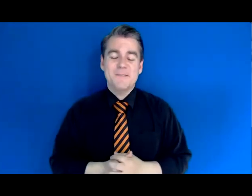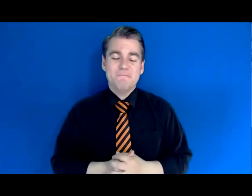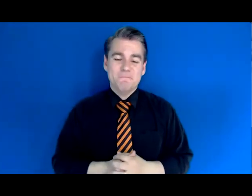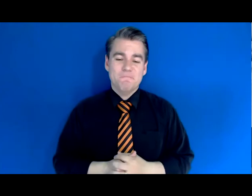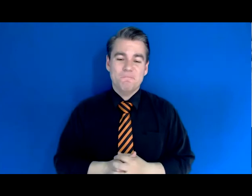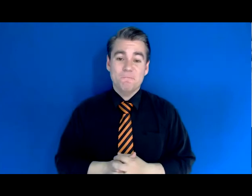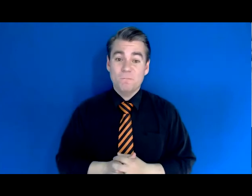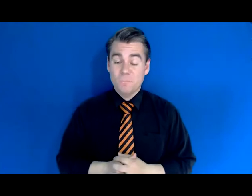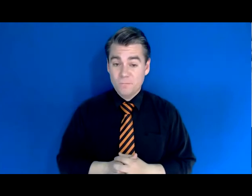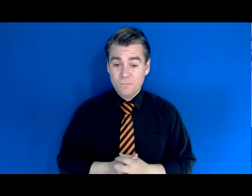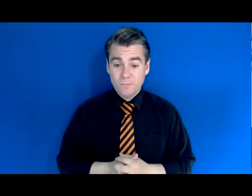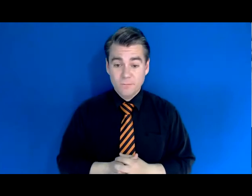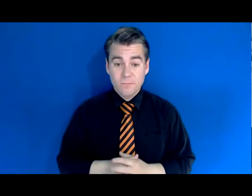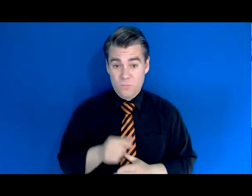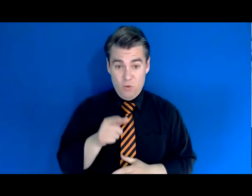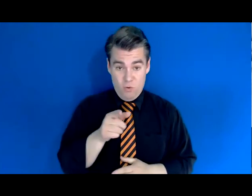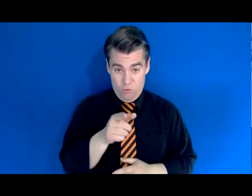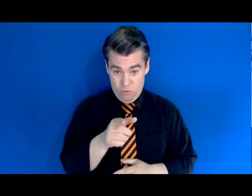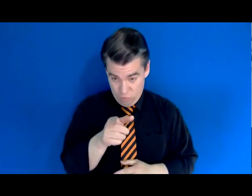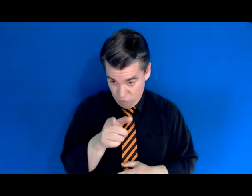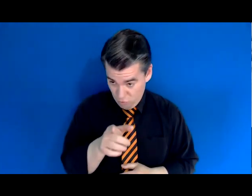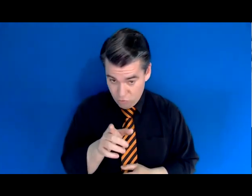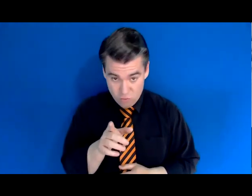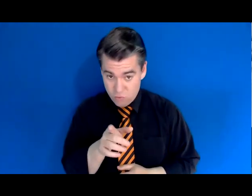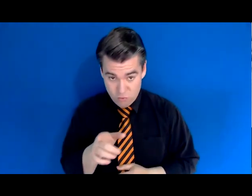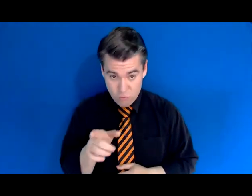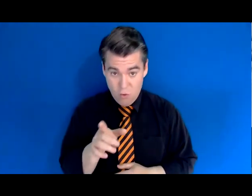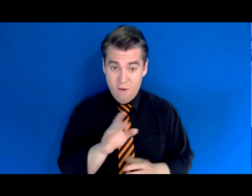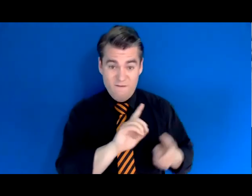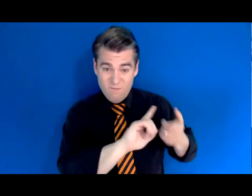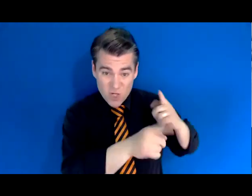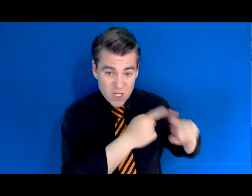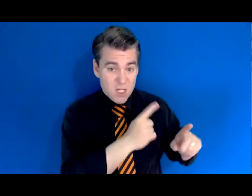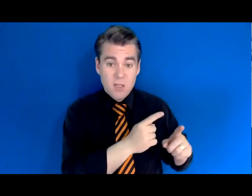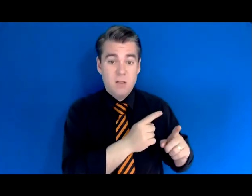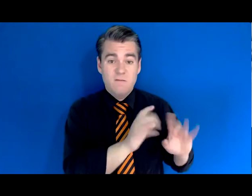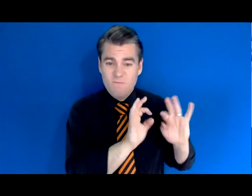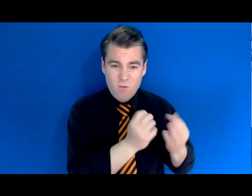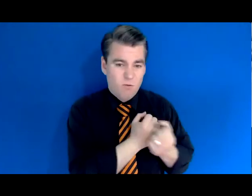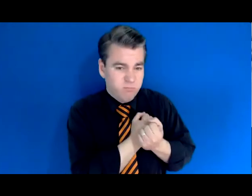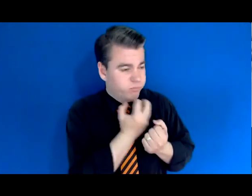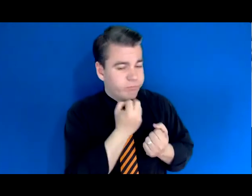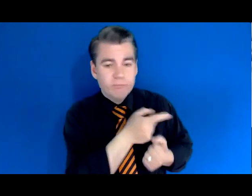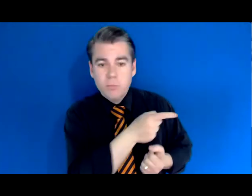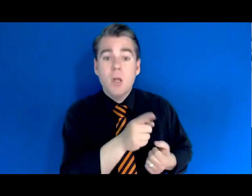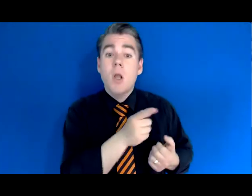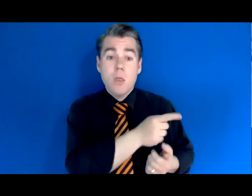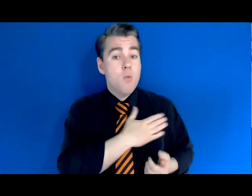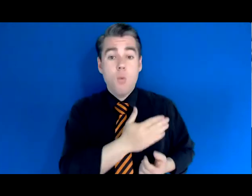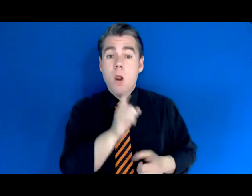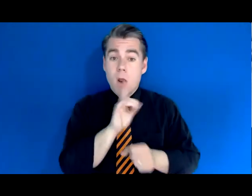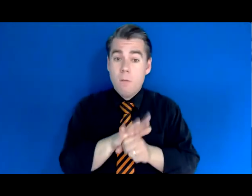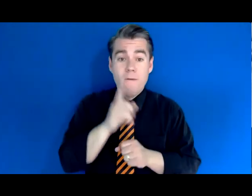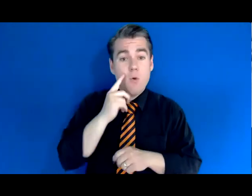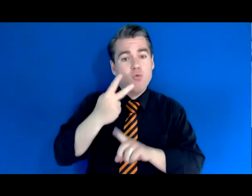sure that your friends and loved ones are willing to commit to at least two to three months of